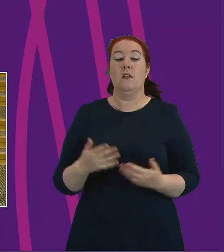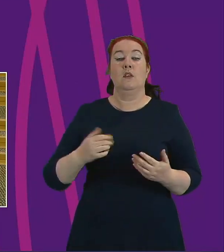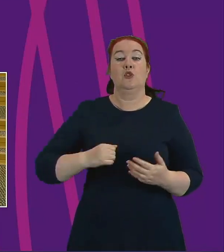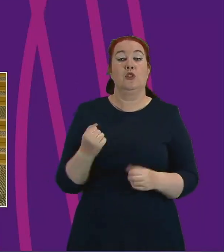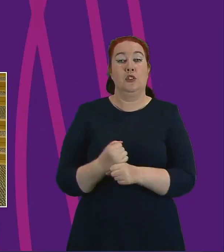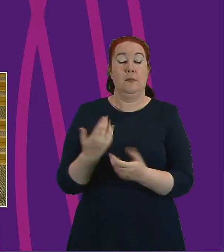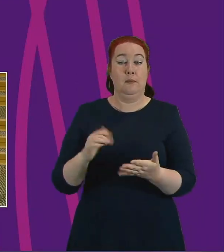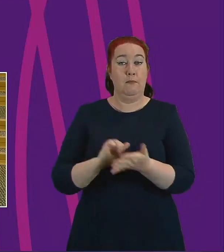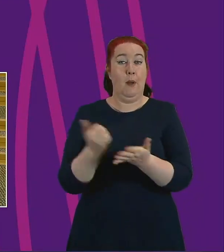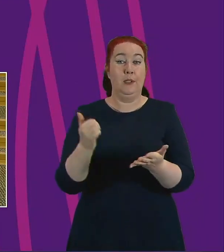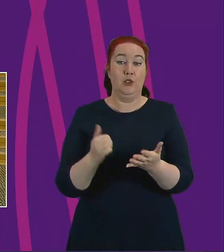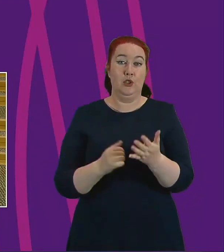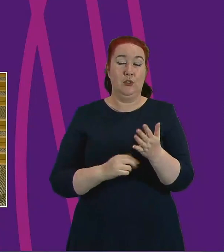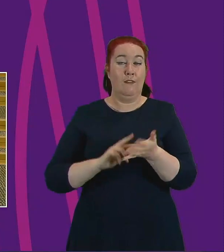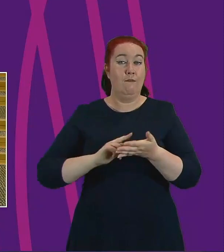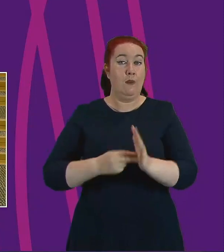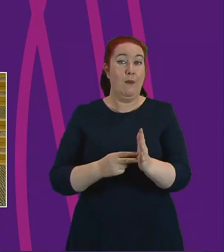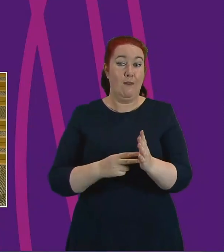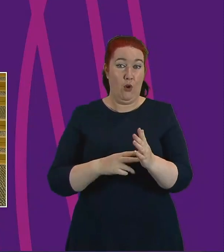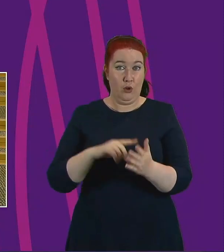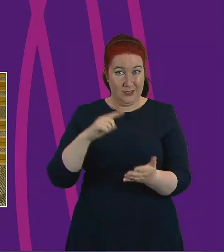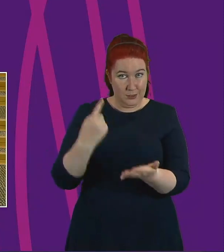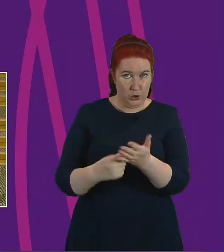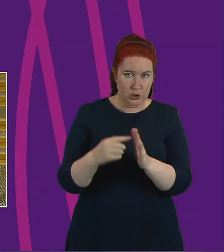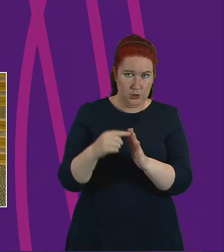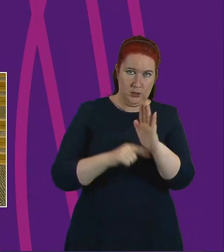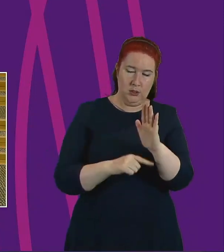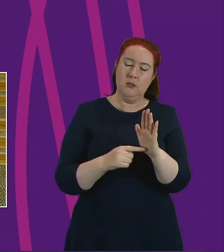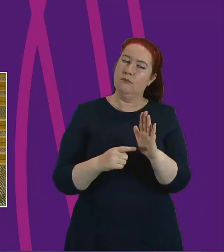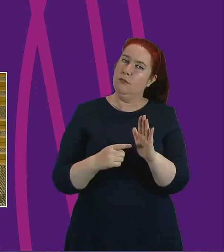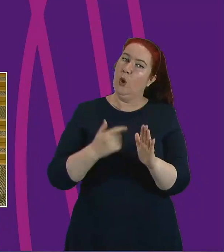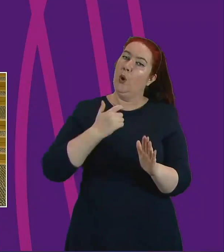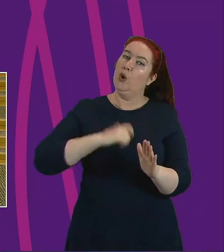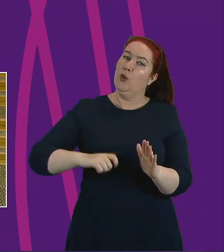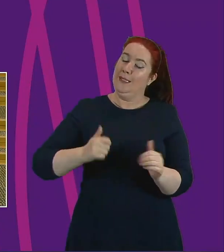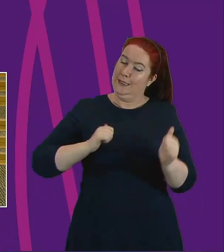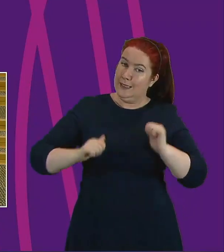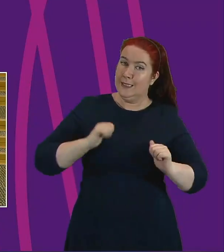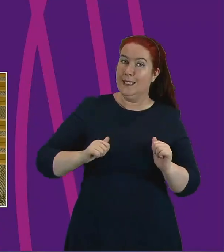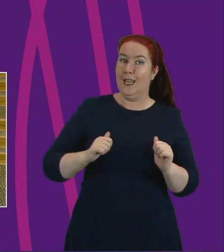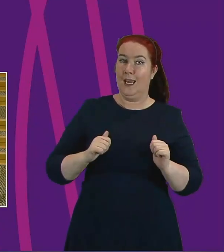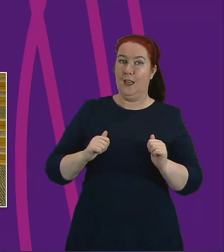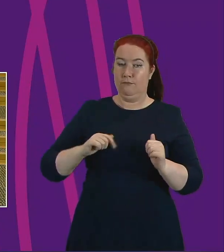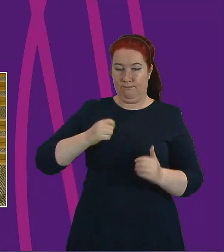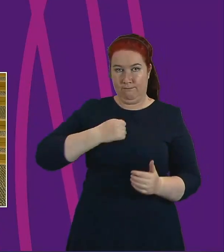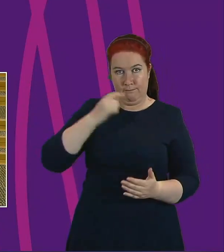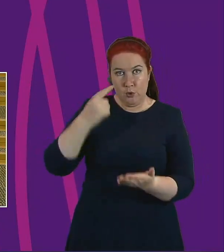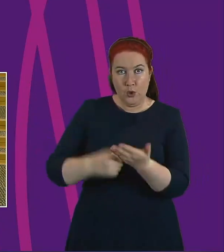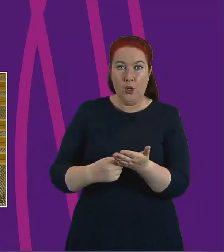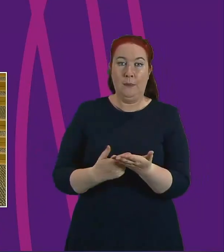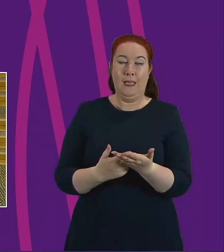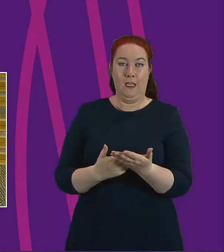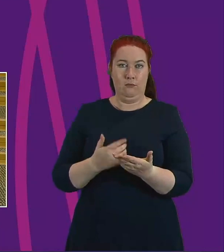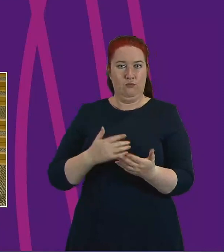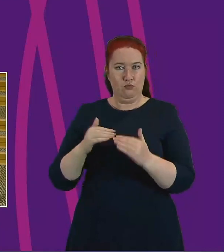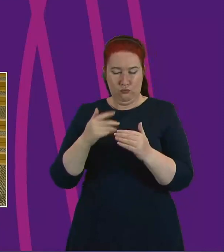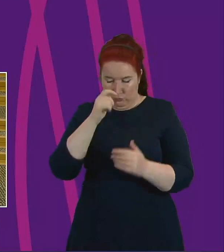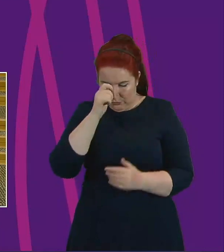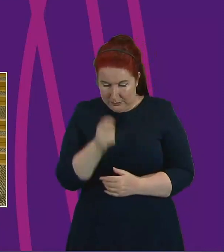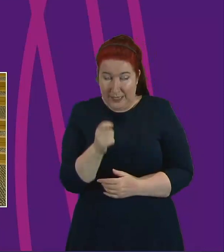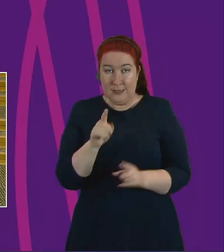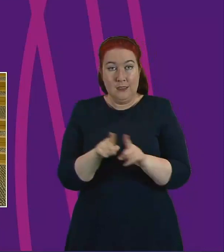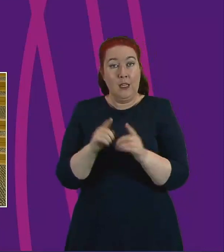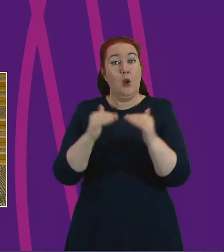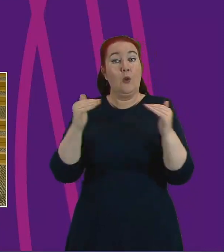explicitly stated that this will mean upholding the principles of human dignity, autonomy, respect and equality. And this will